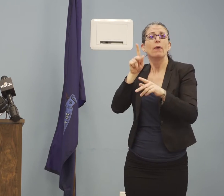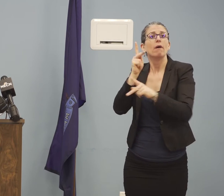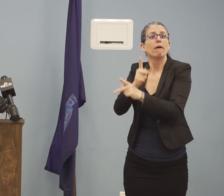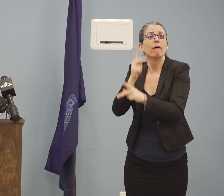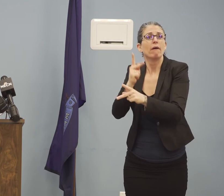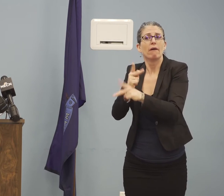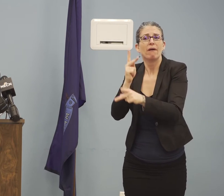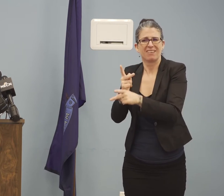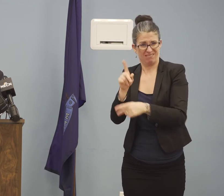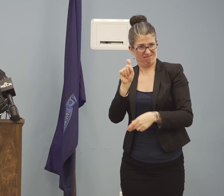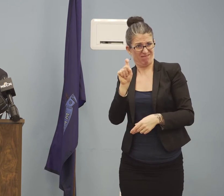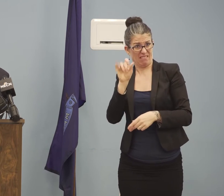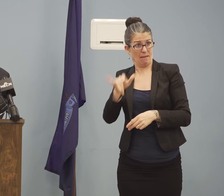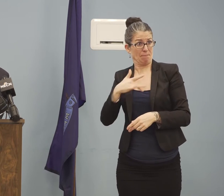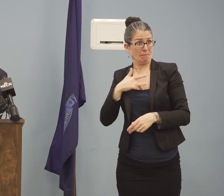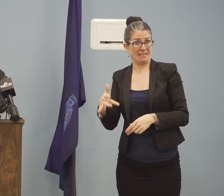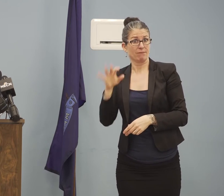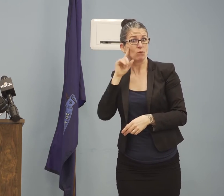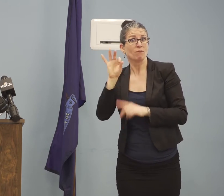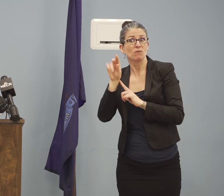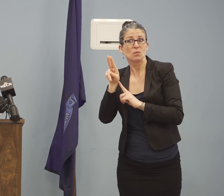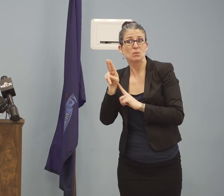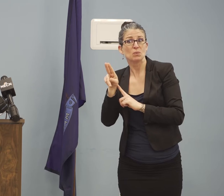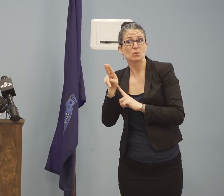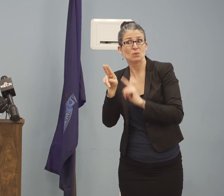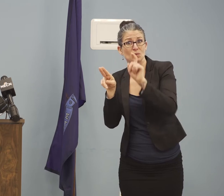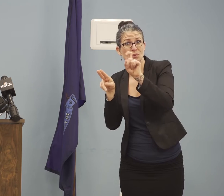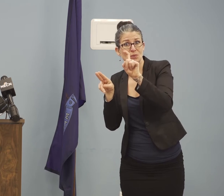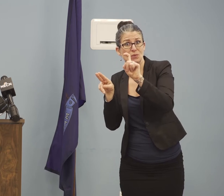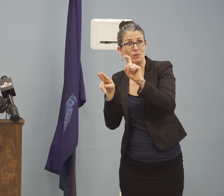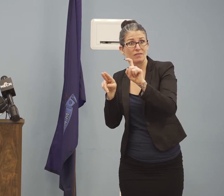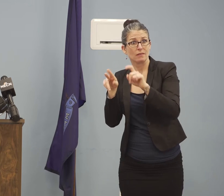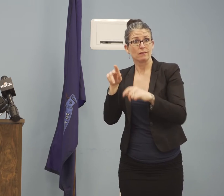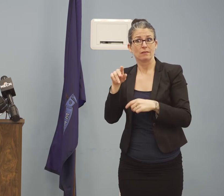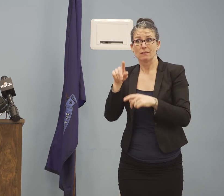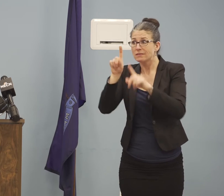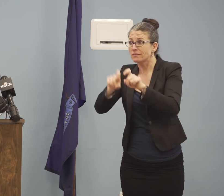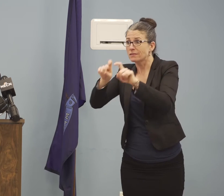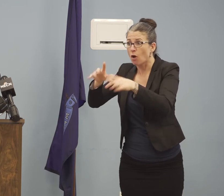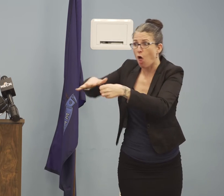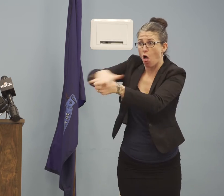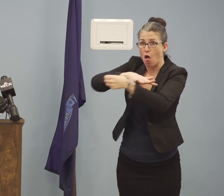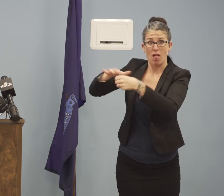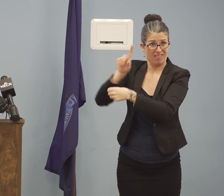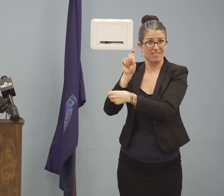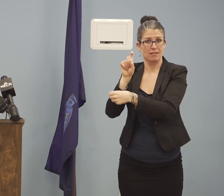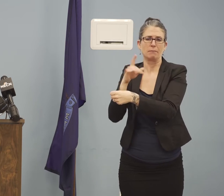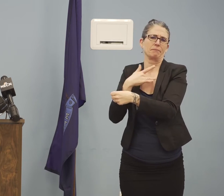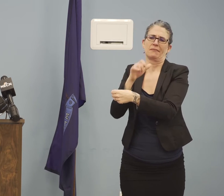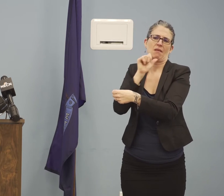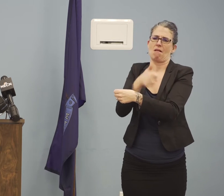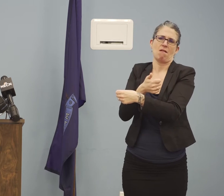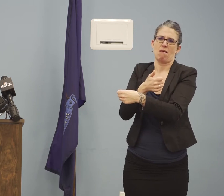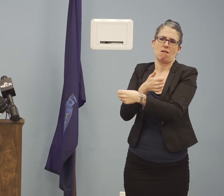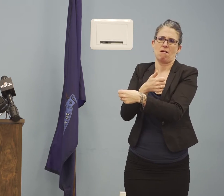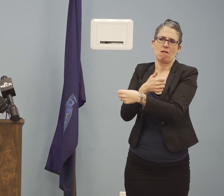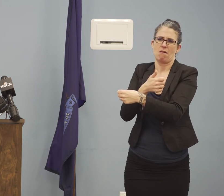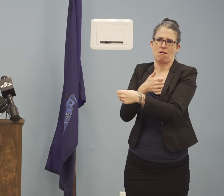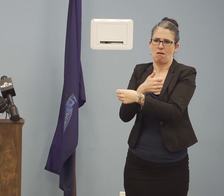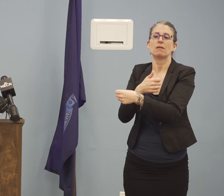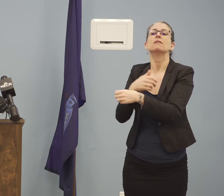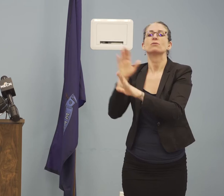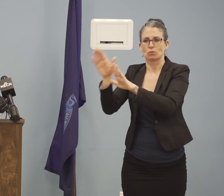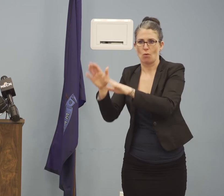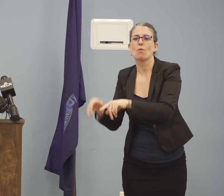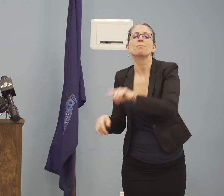responders? So those are questions that other jurisdictions are looking at. They're questions that we're looking at as well, partly